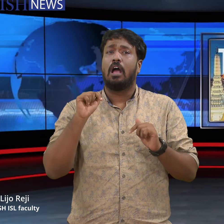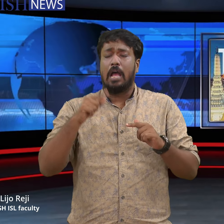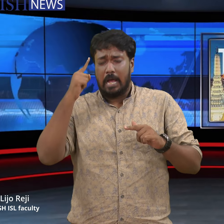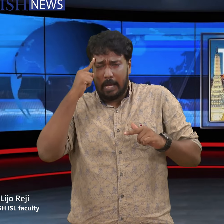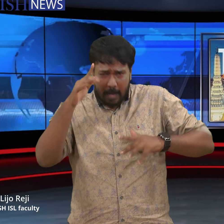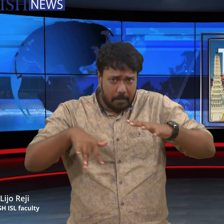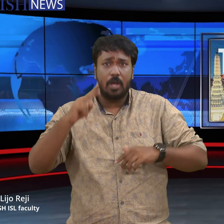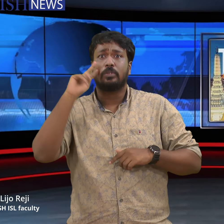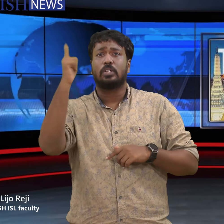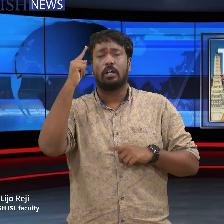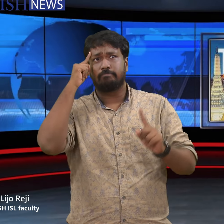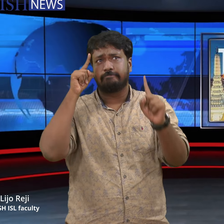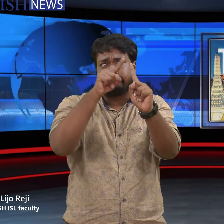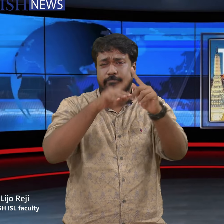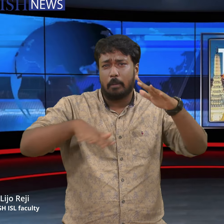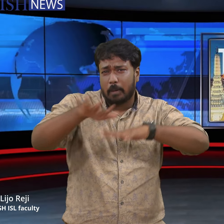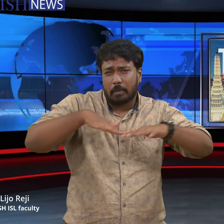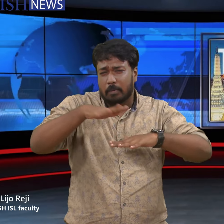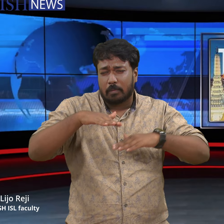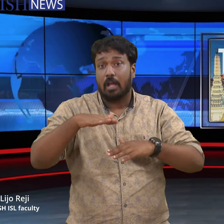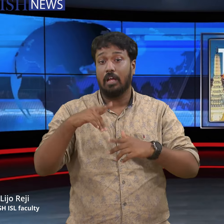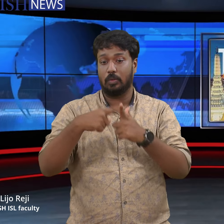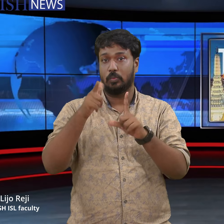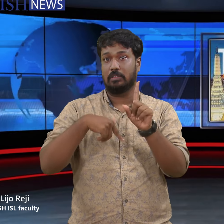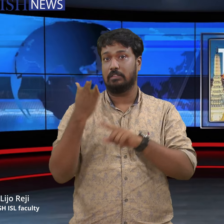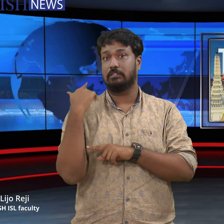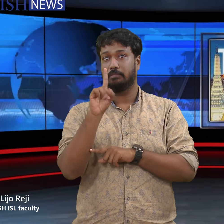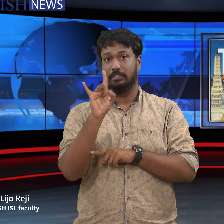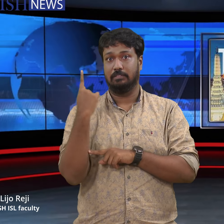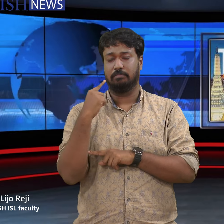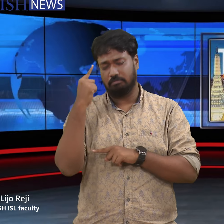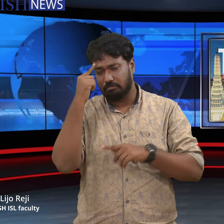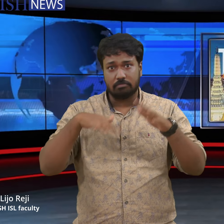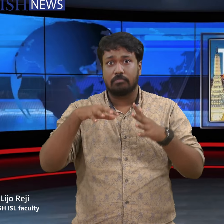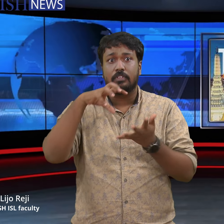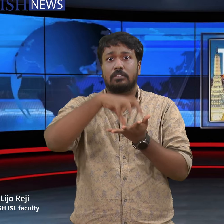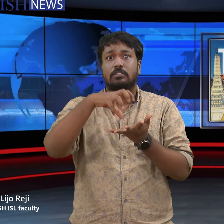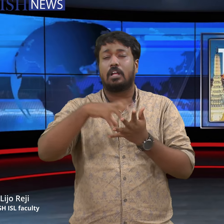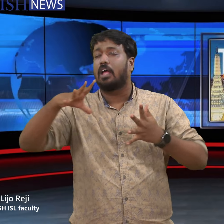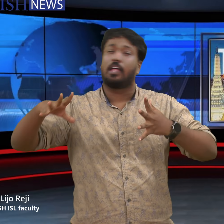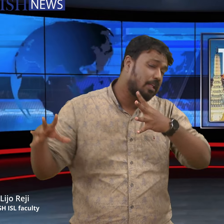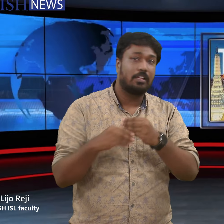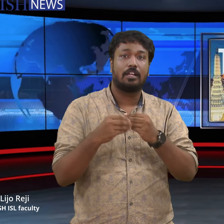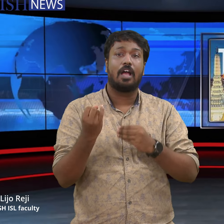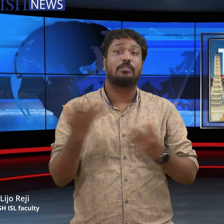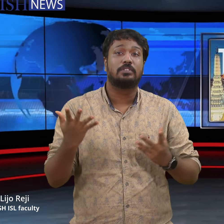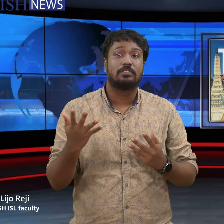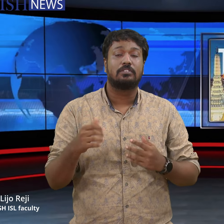Asian nation for up to 60 days. Previously, passport holders from only 57 countries could enter Thailand